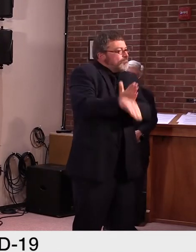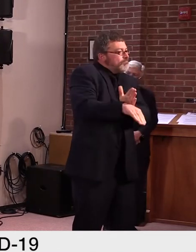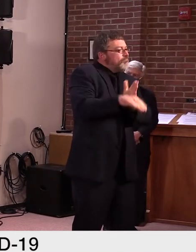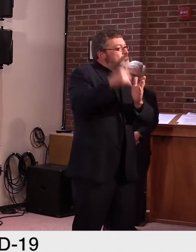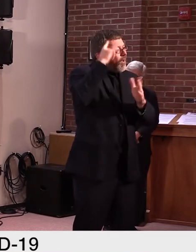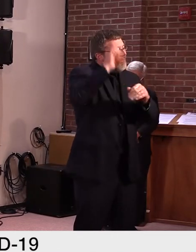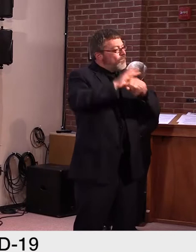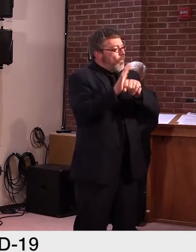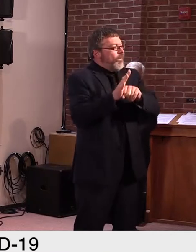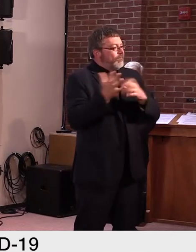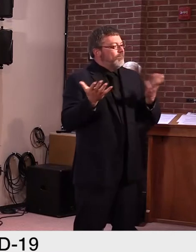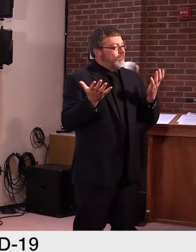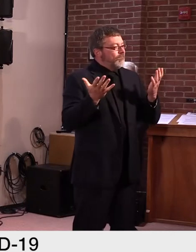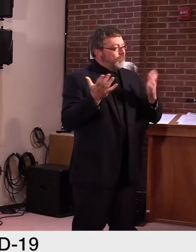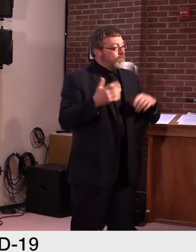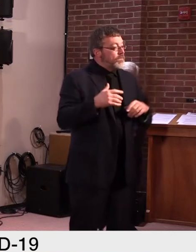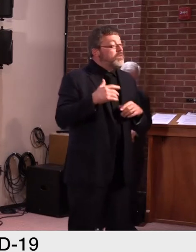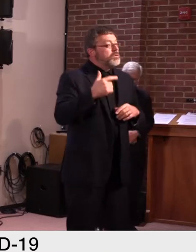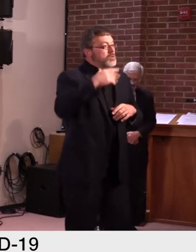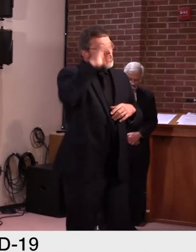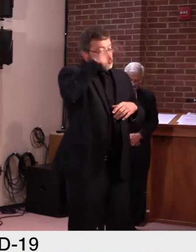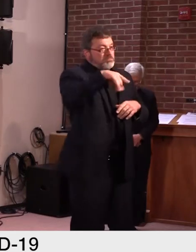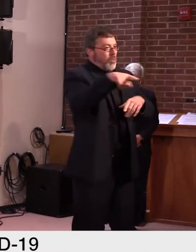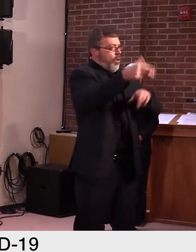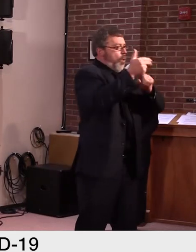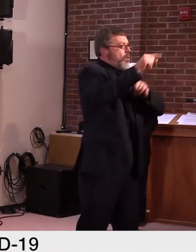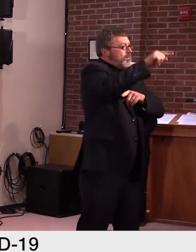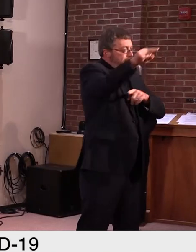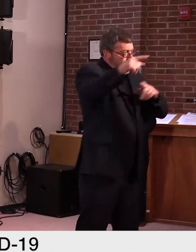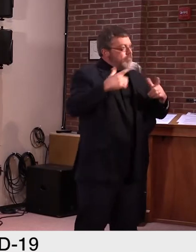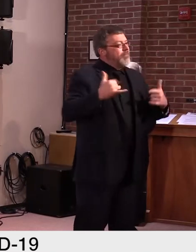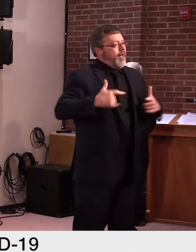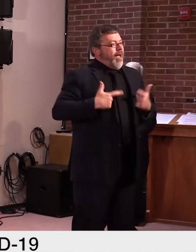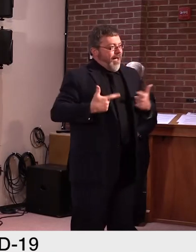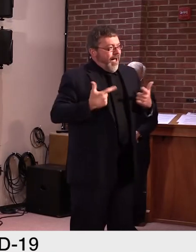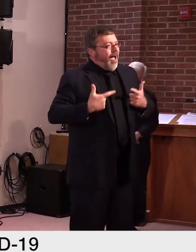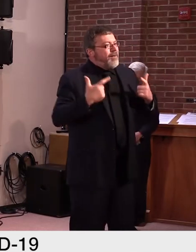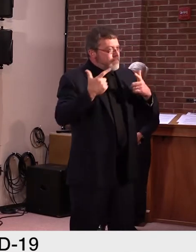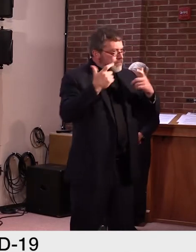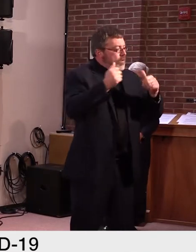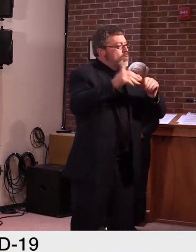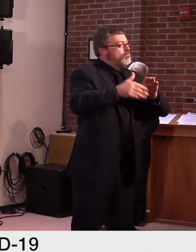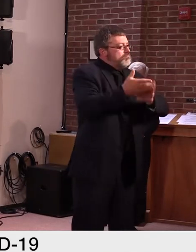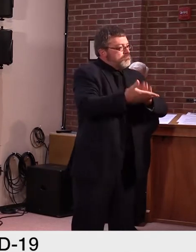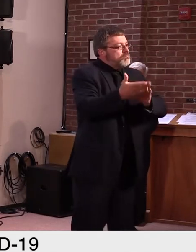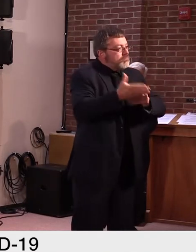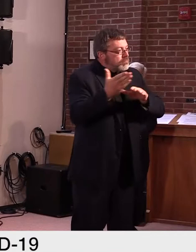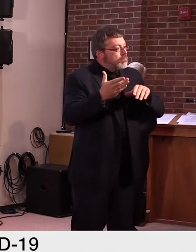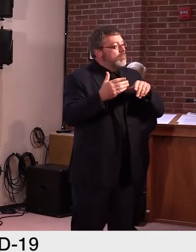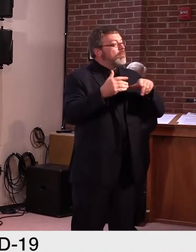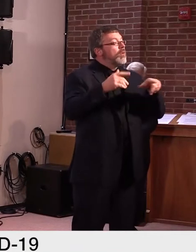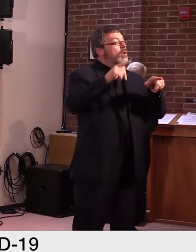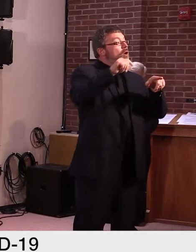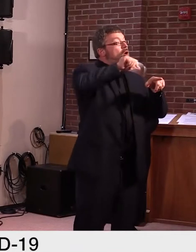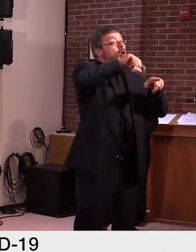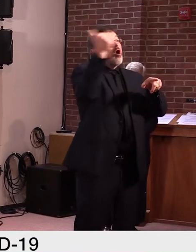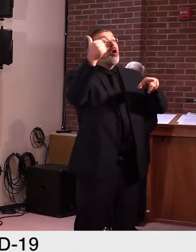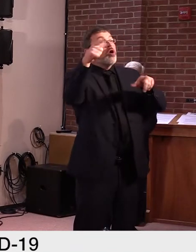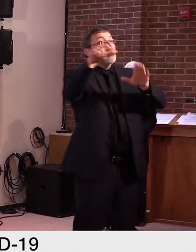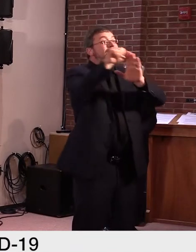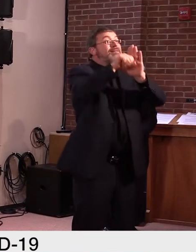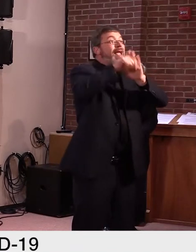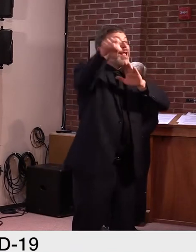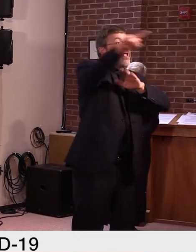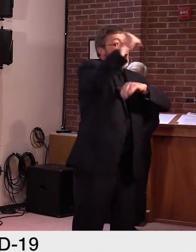to enforce it. This policy allows people from counties that are like Vermont with low rates of the virus